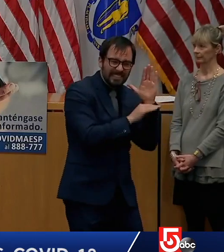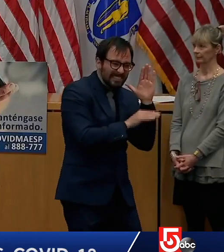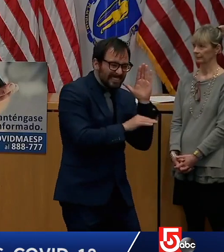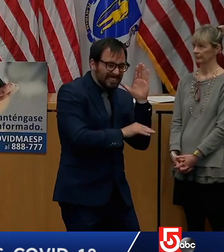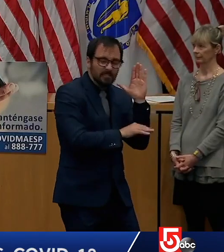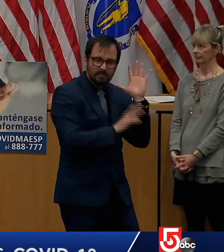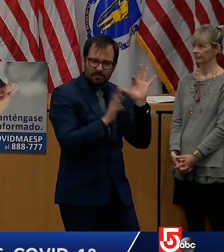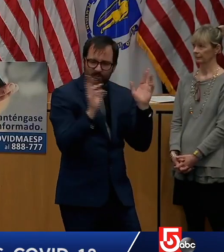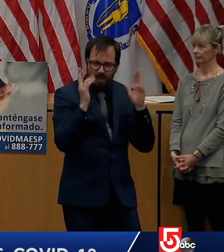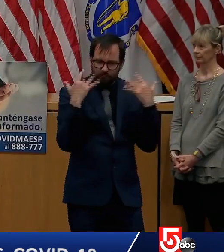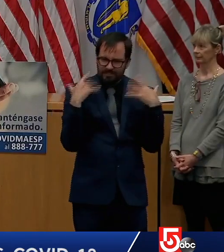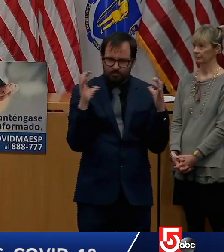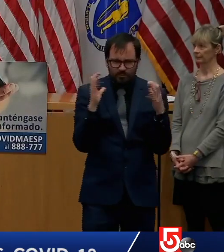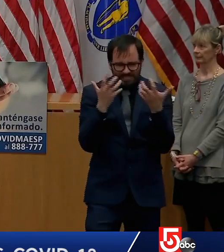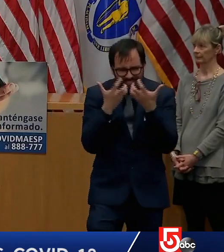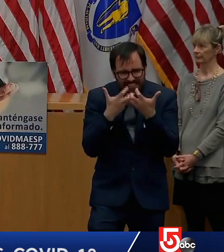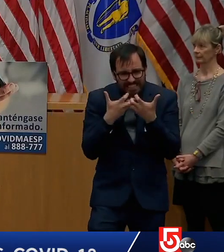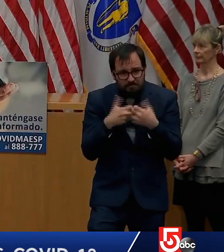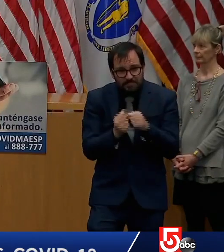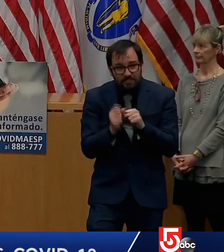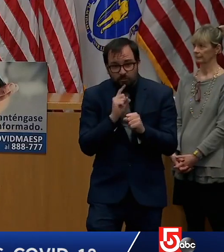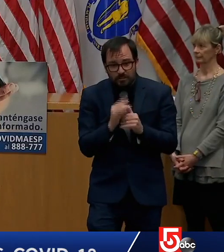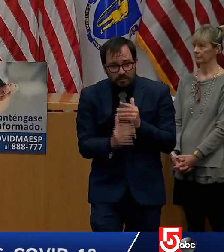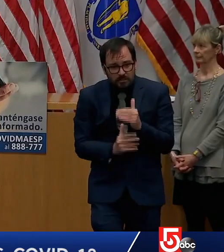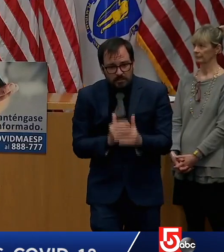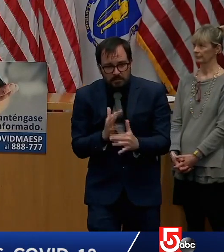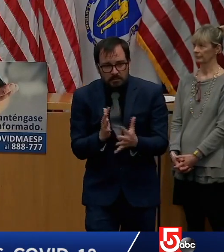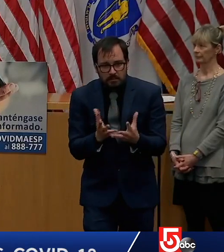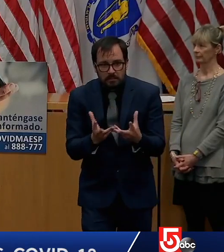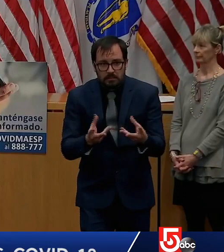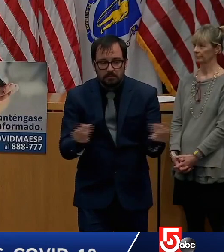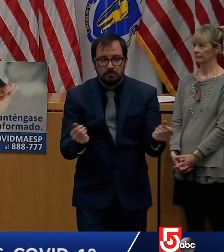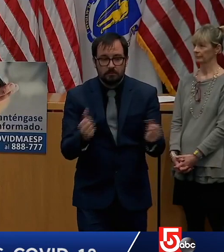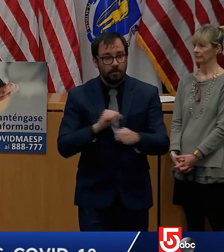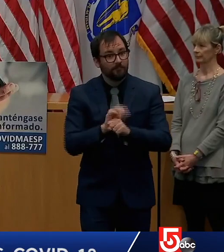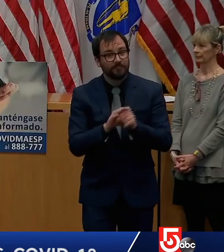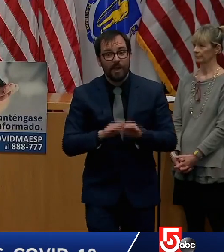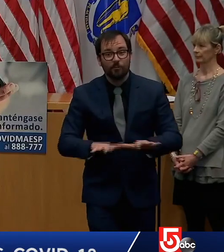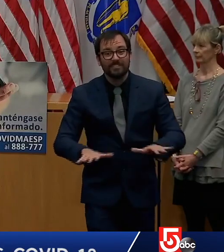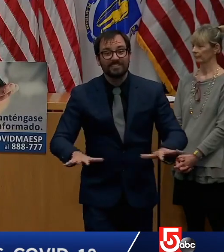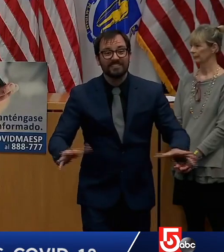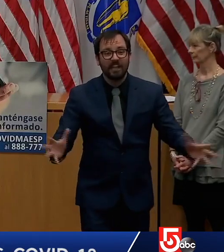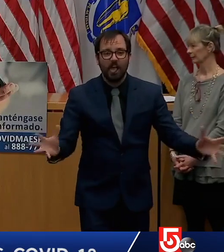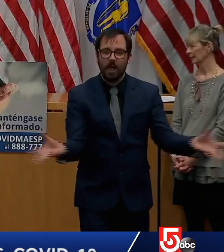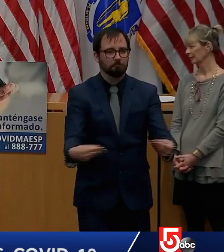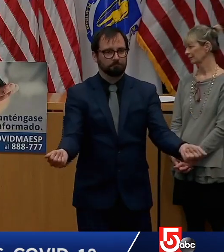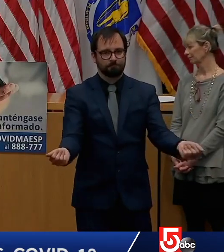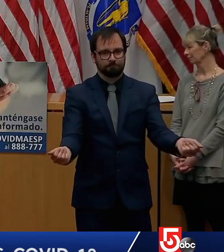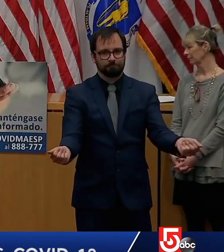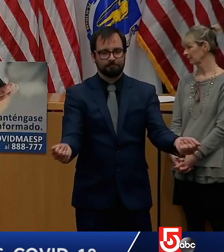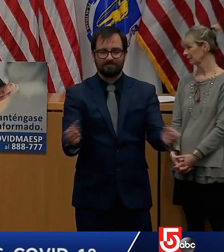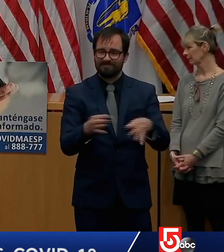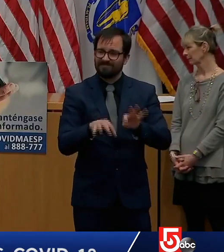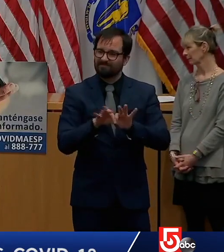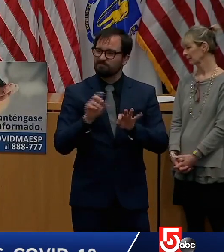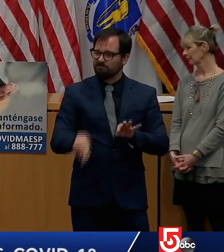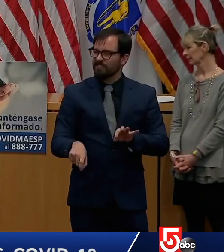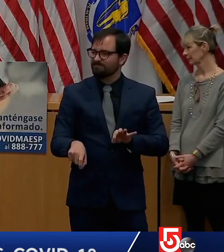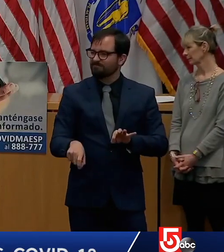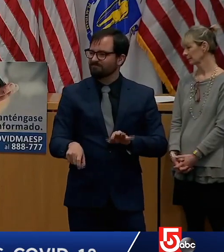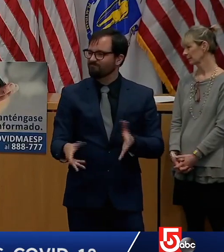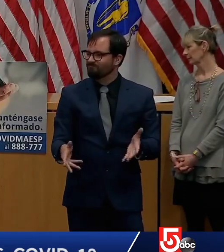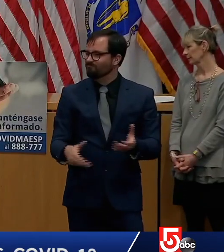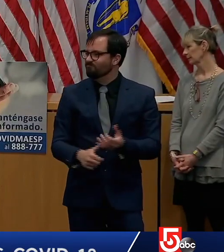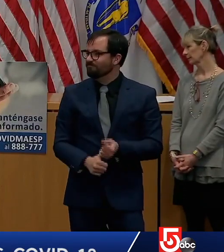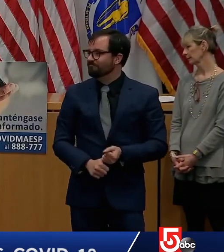virus big time. Do you have a question? state has removed some data from its website, most notably long-term care